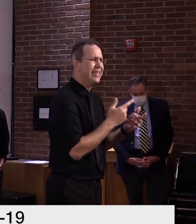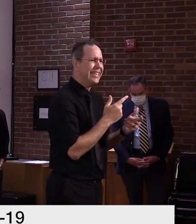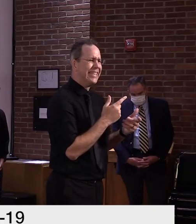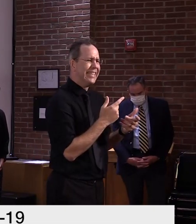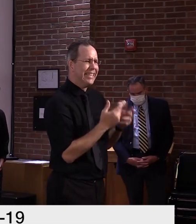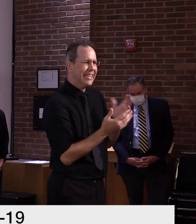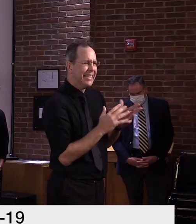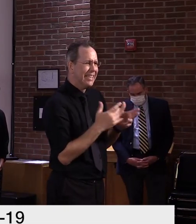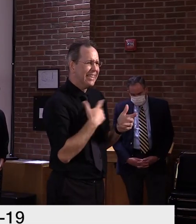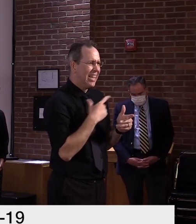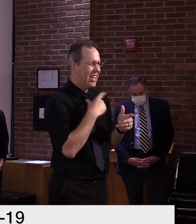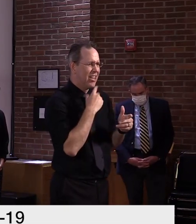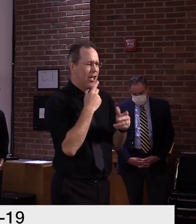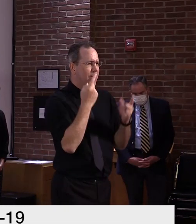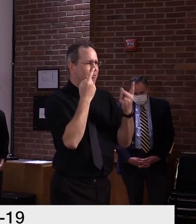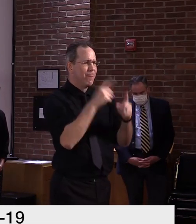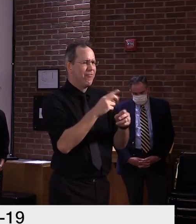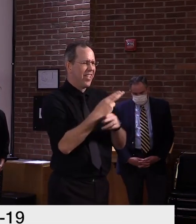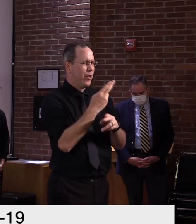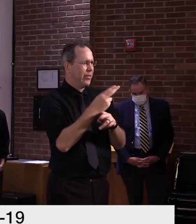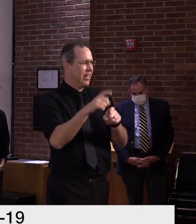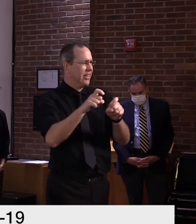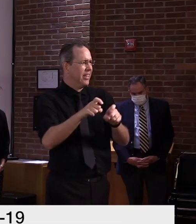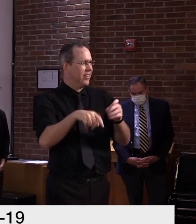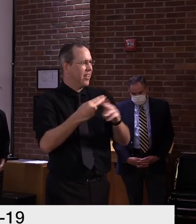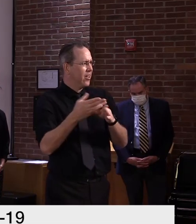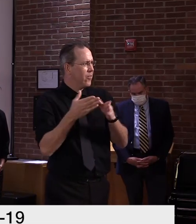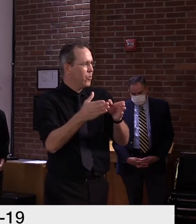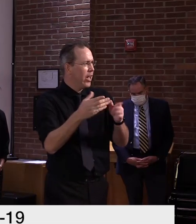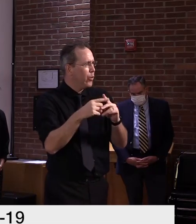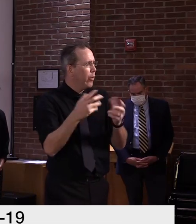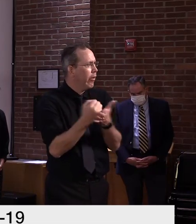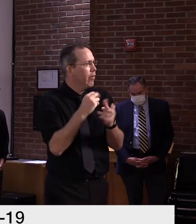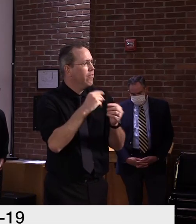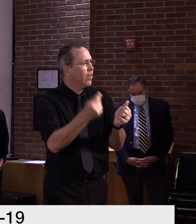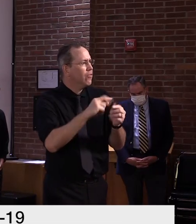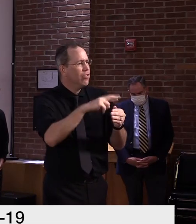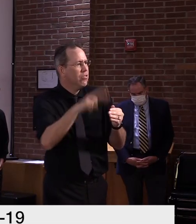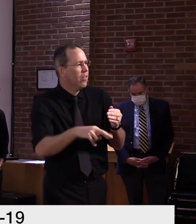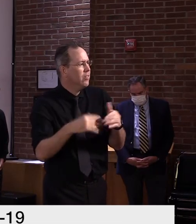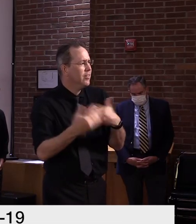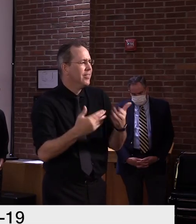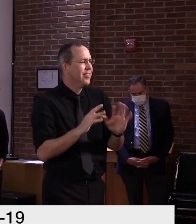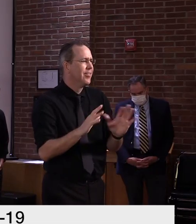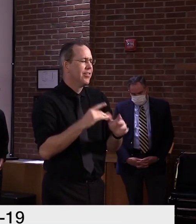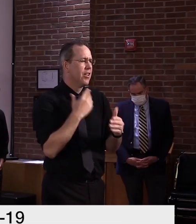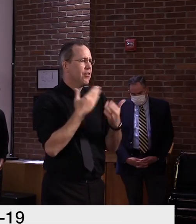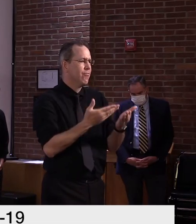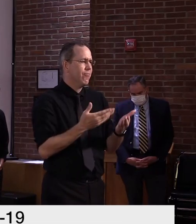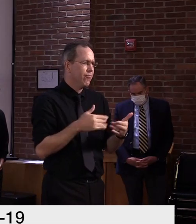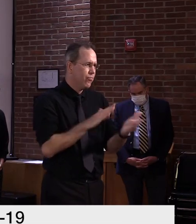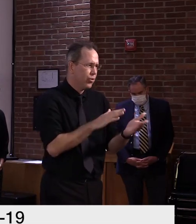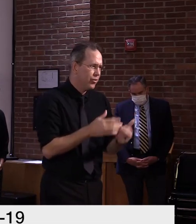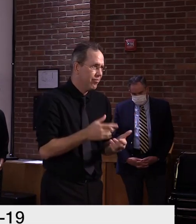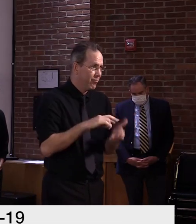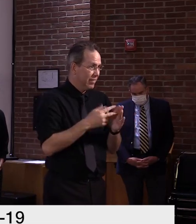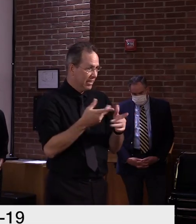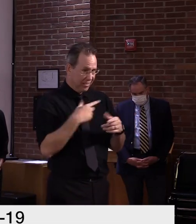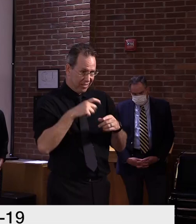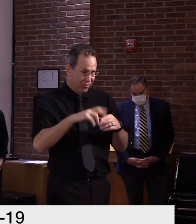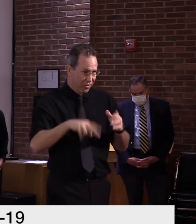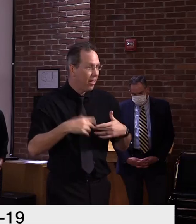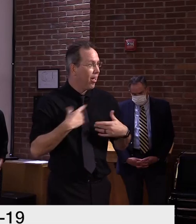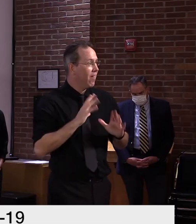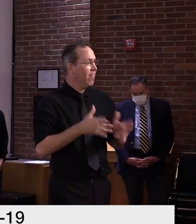of the employees by definition, if they're showing up for work would not be symptomatic. So would they be falsely reassured